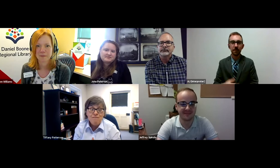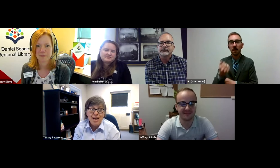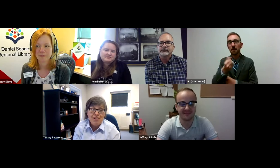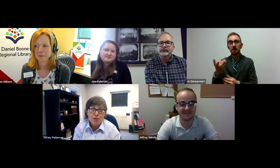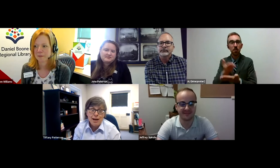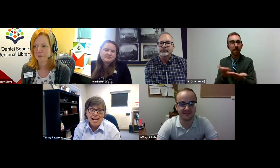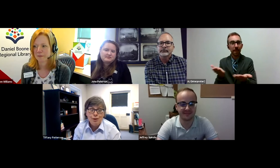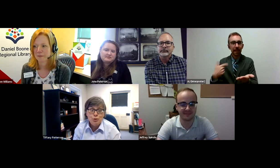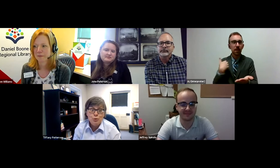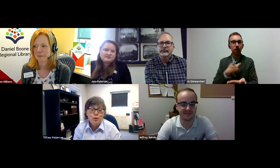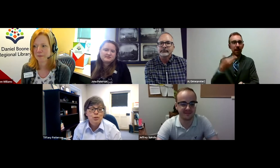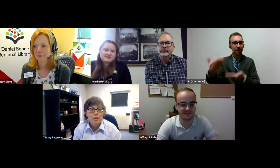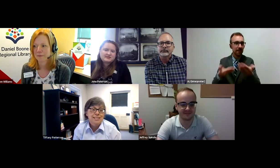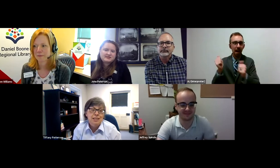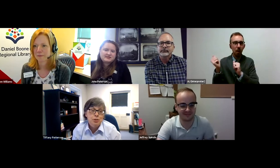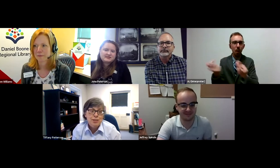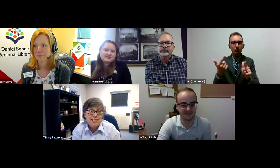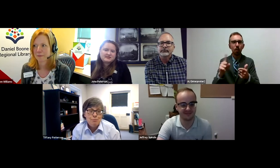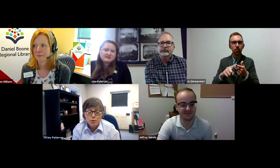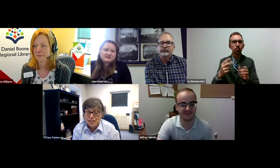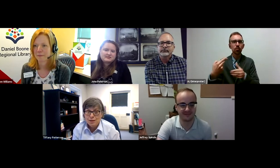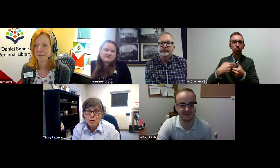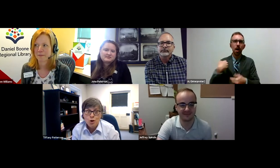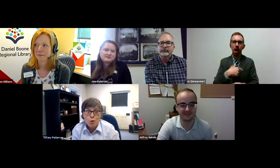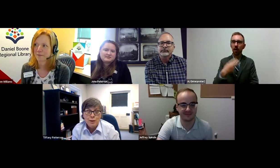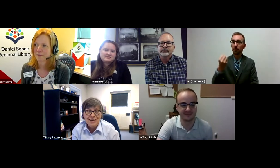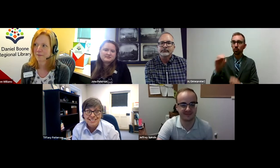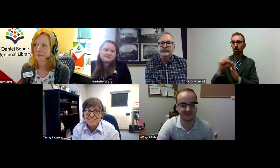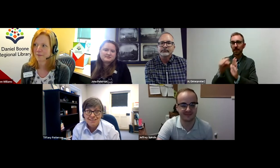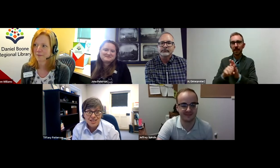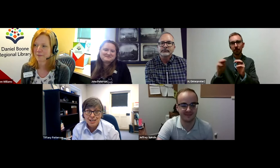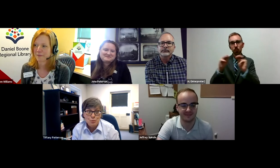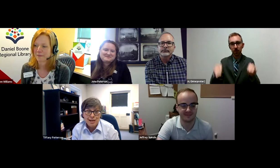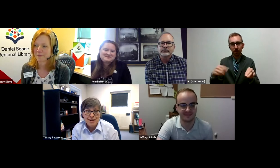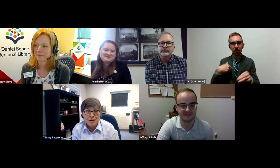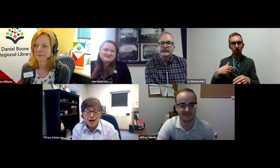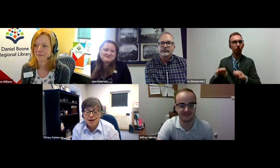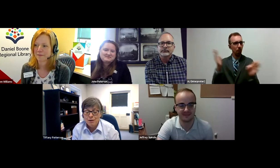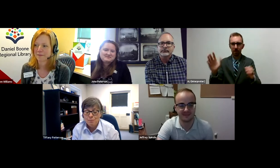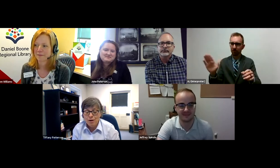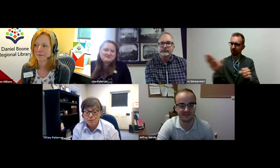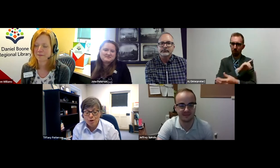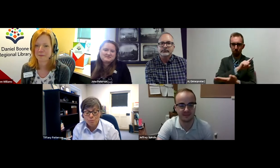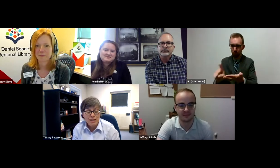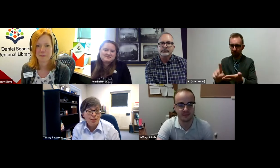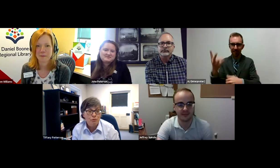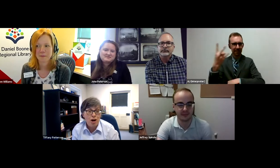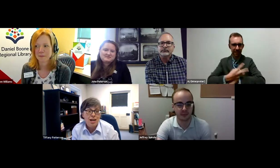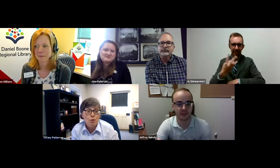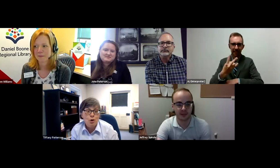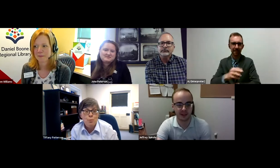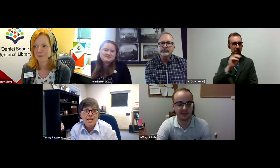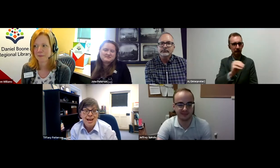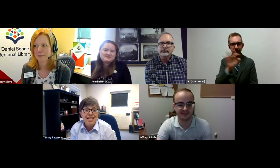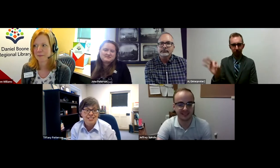we invite everybody out to join us at the Missouri State Museum. We are open seven days a week. On Monday through